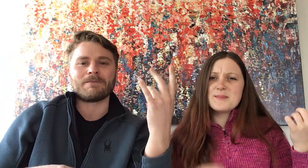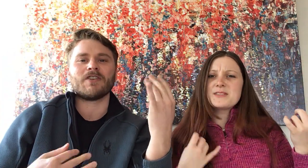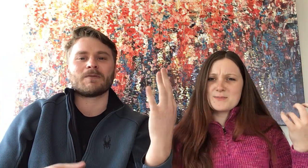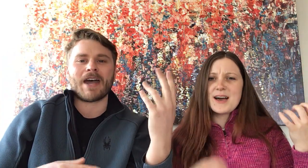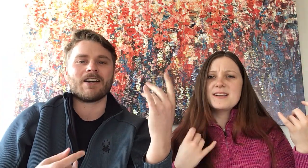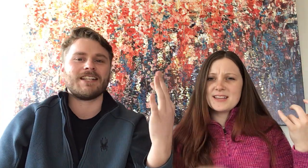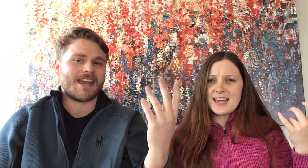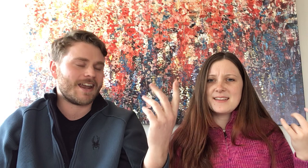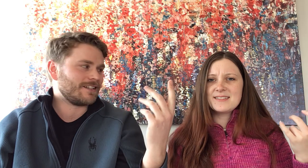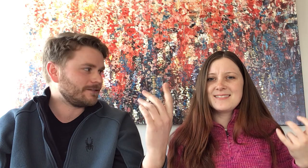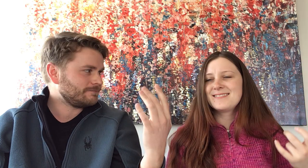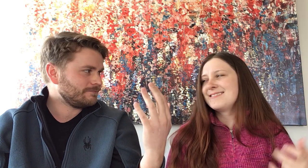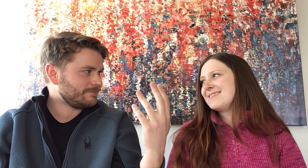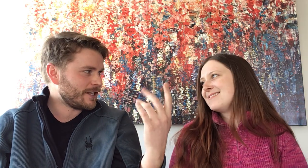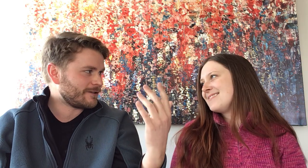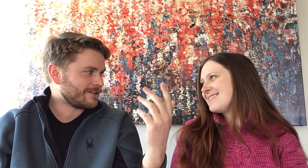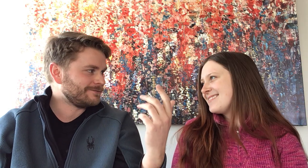up the spout again. I don't know.